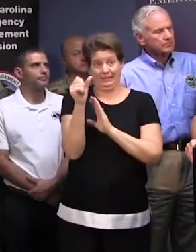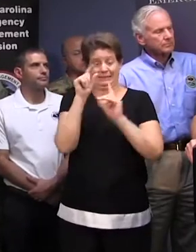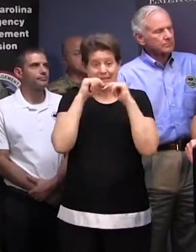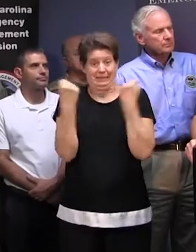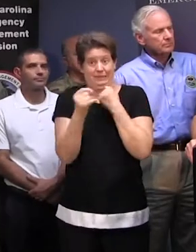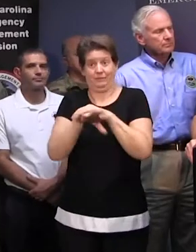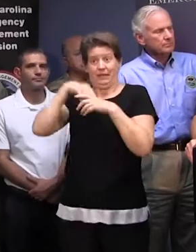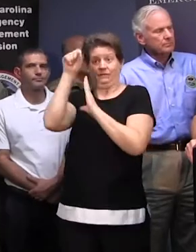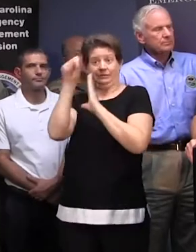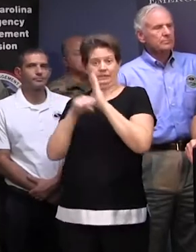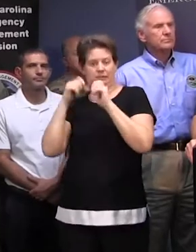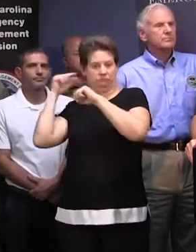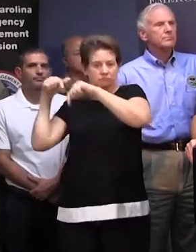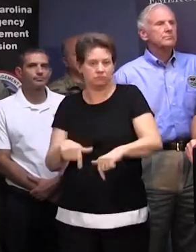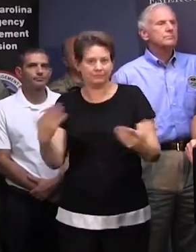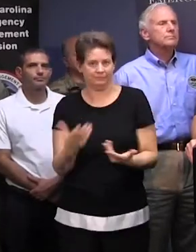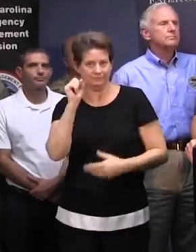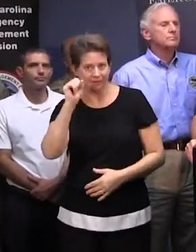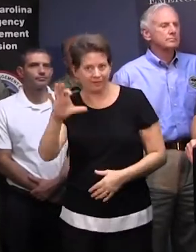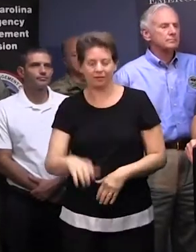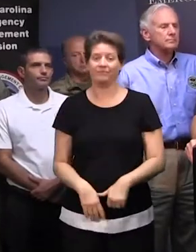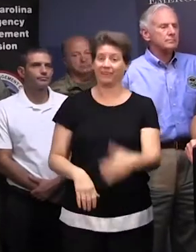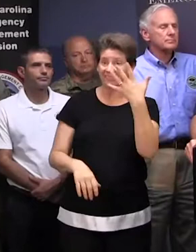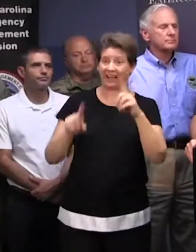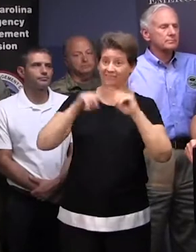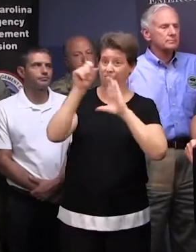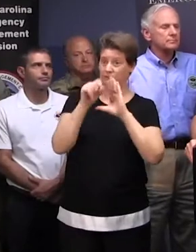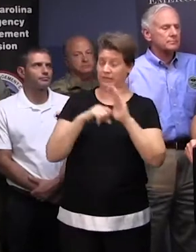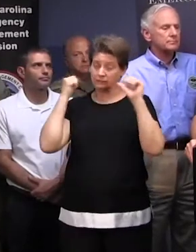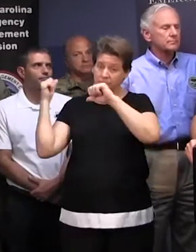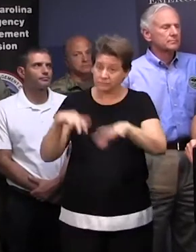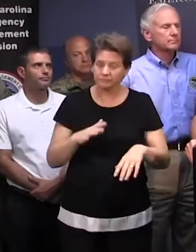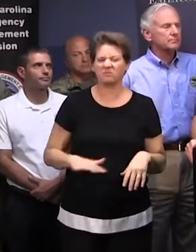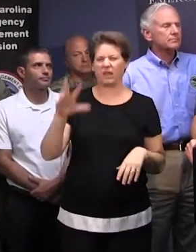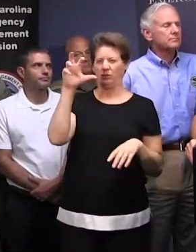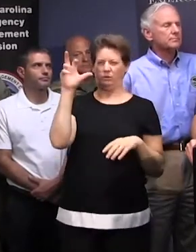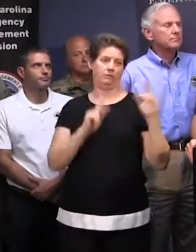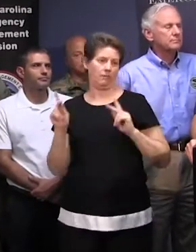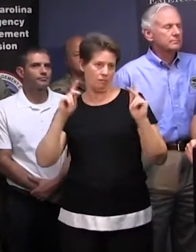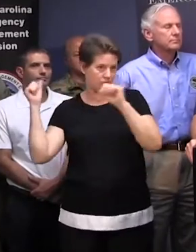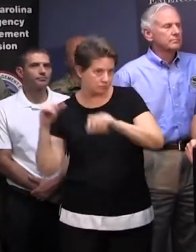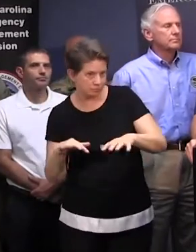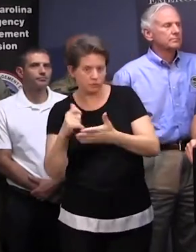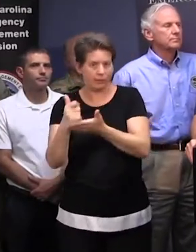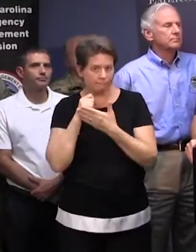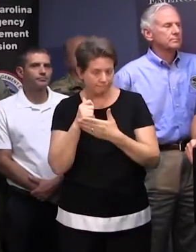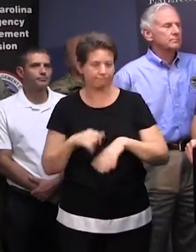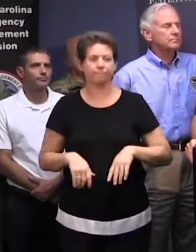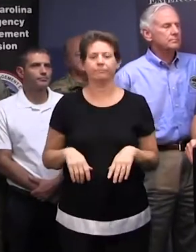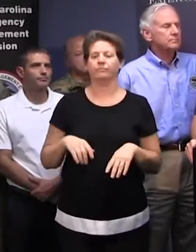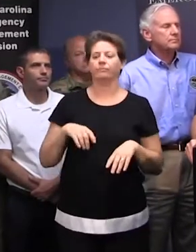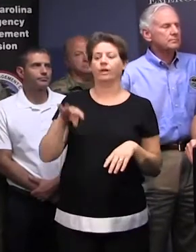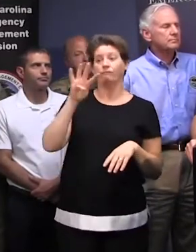on site here in South Carolina from five different states and about 300 personnel. We've delivered